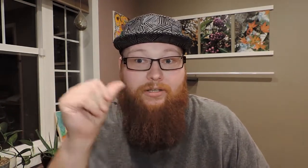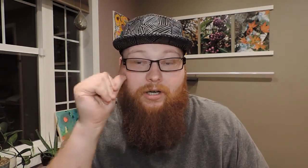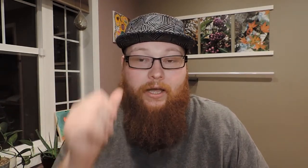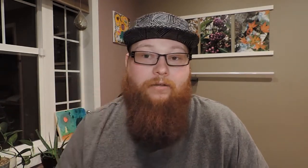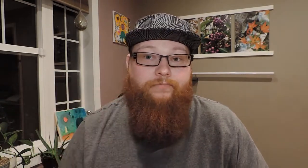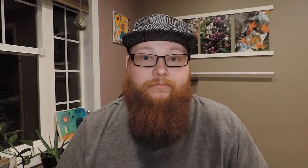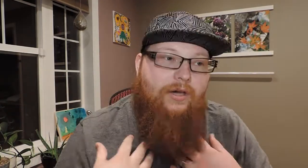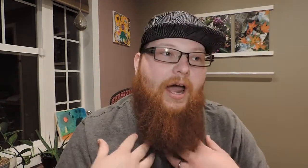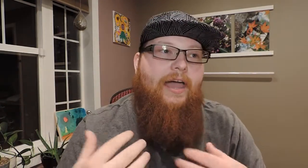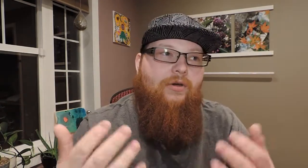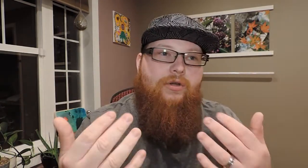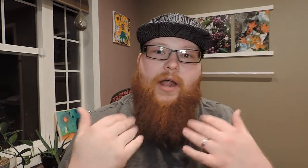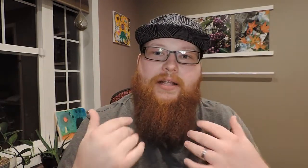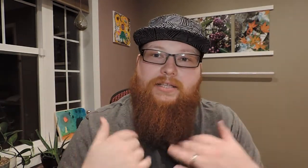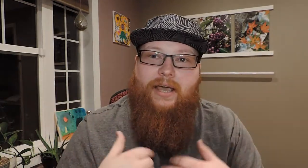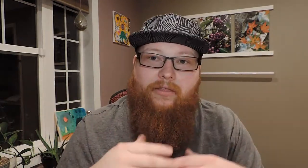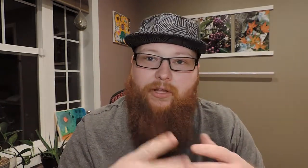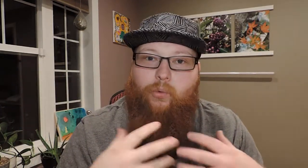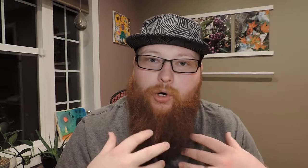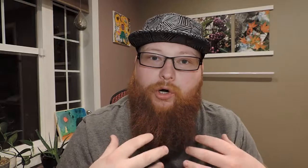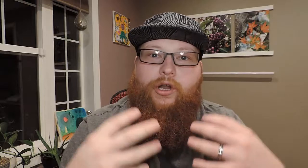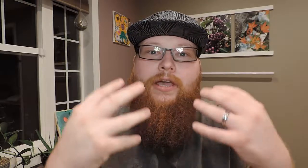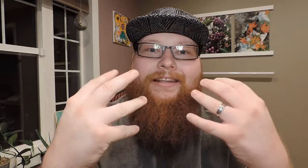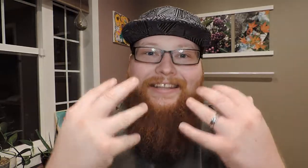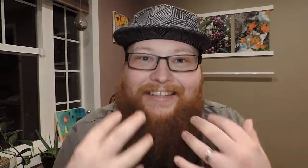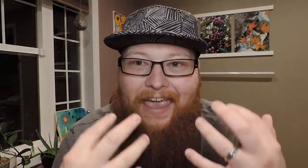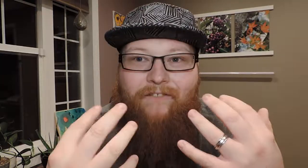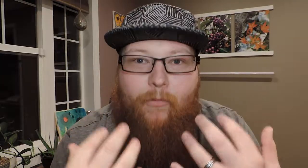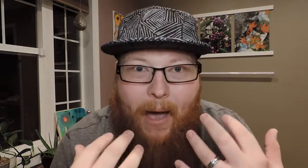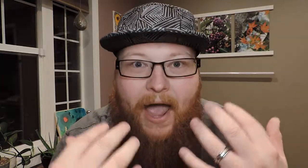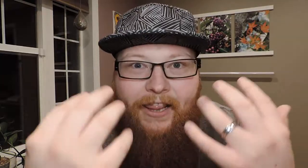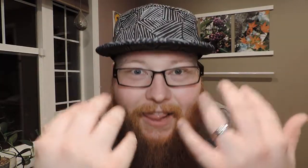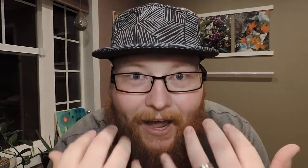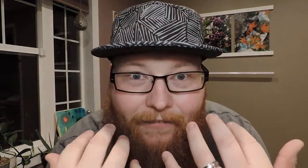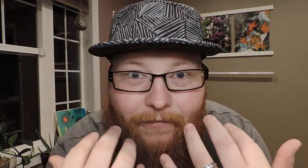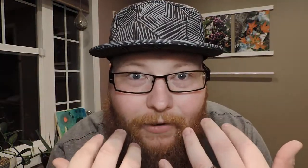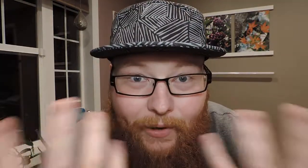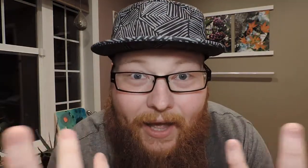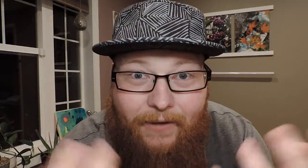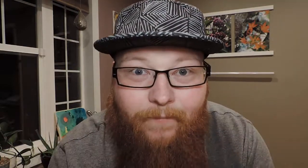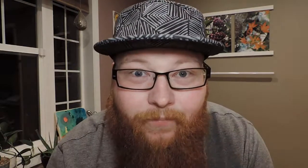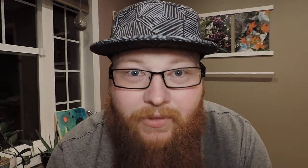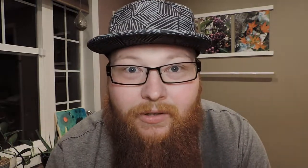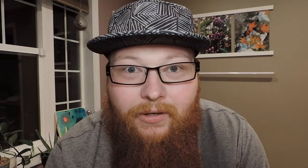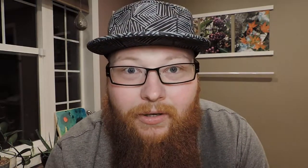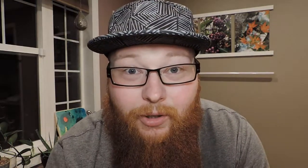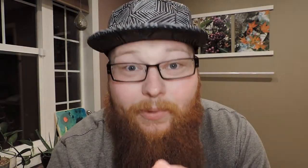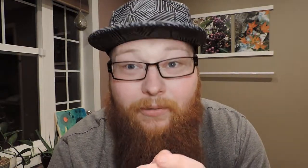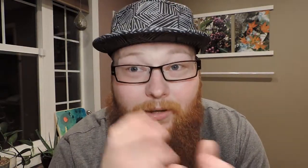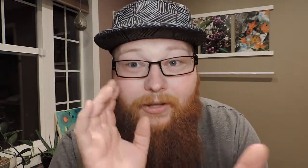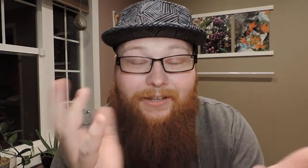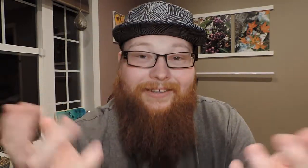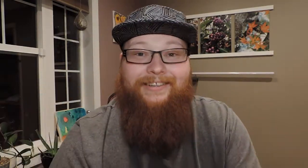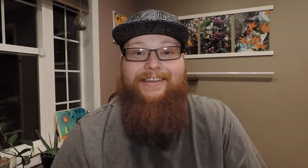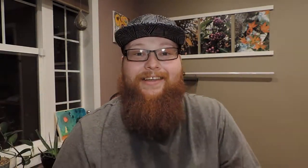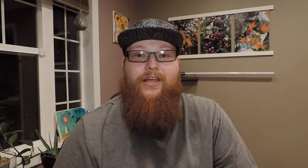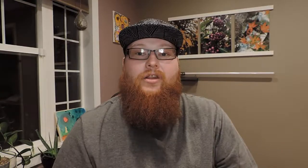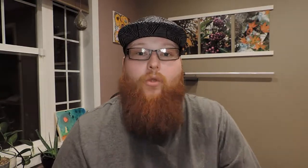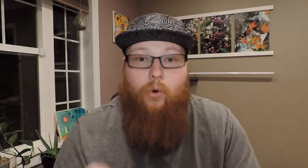yesterday. I could not say this word to save my life, okay? You'll be, the